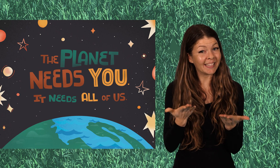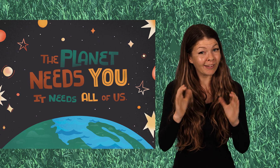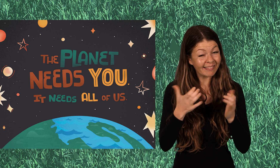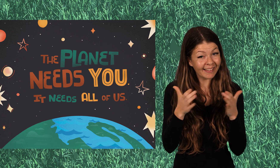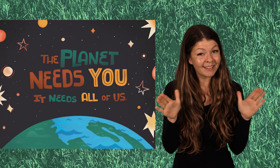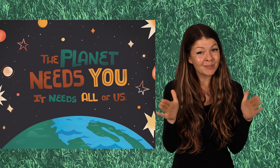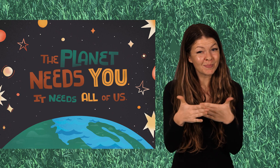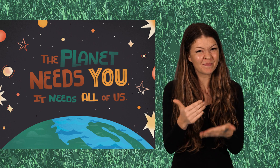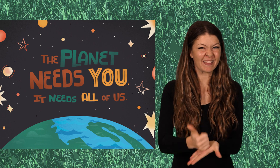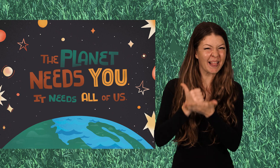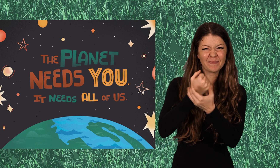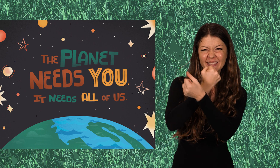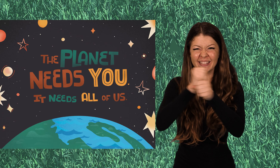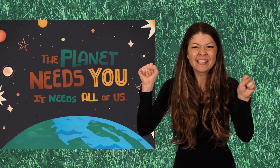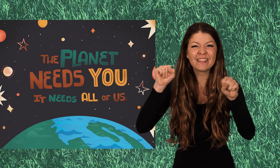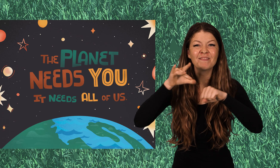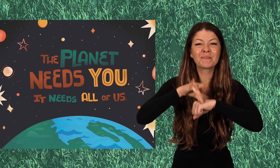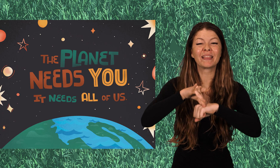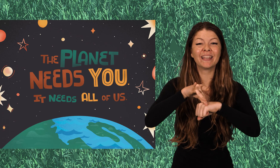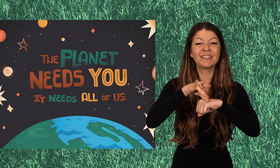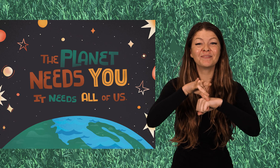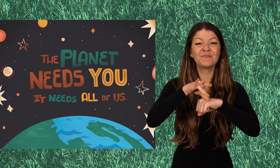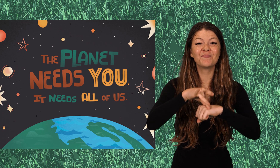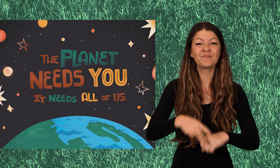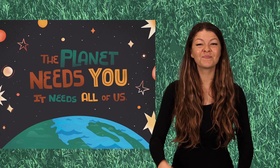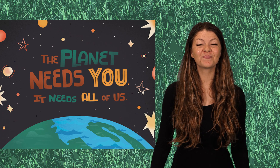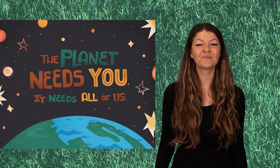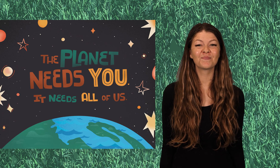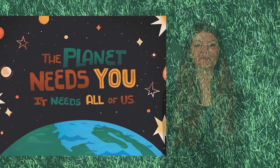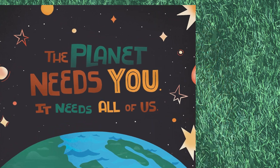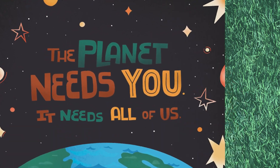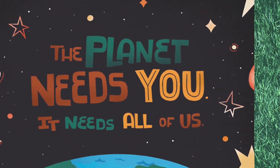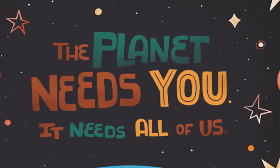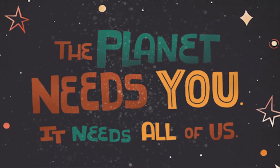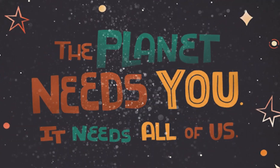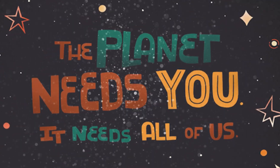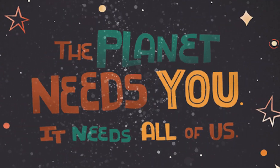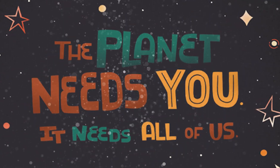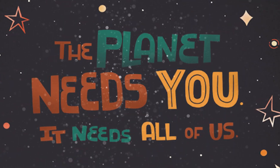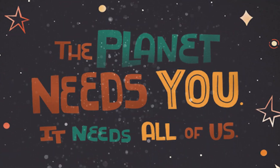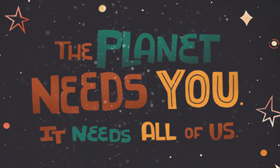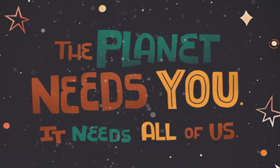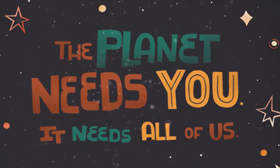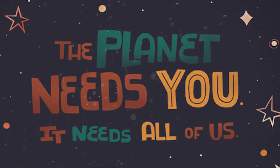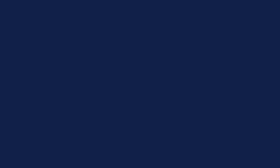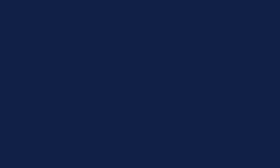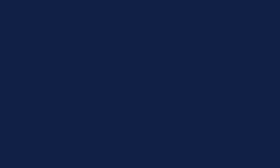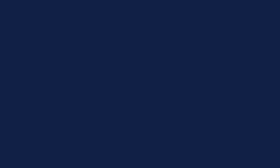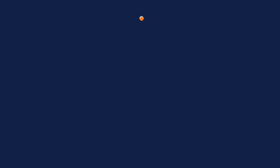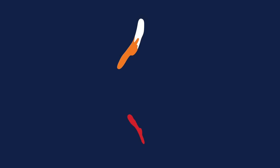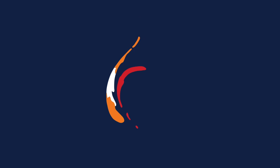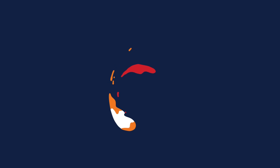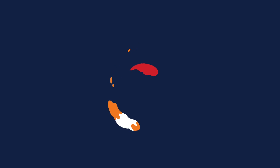use in the classroom to help save the planet. they are... ... ... ... ...